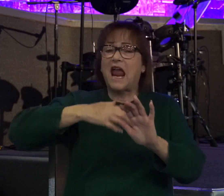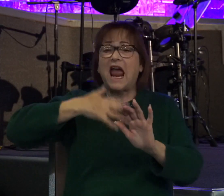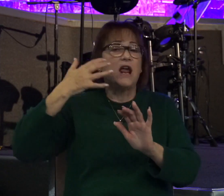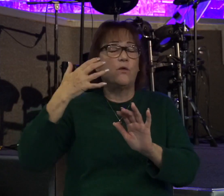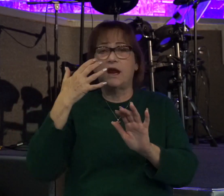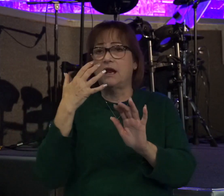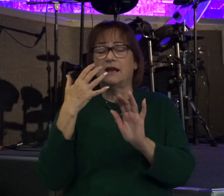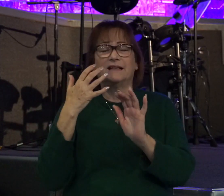doing.